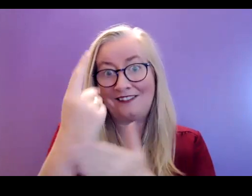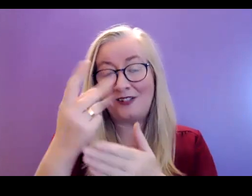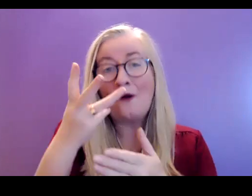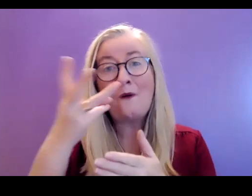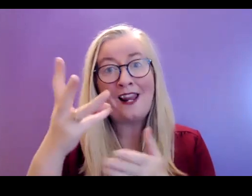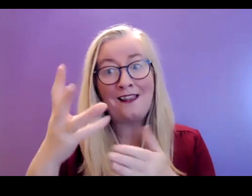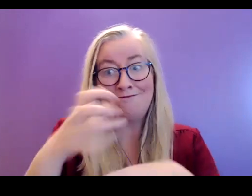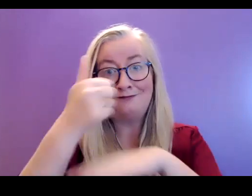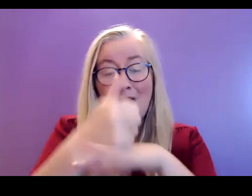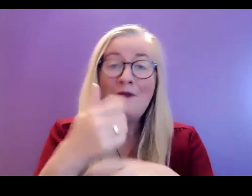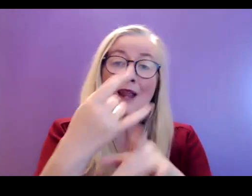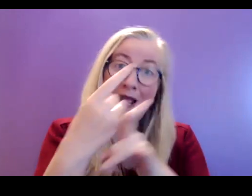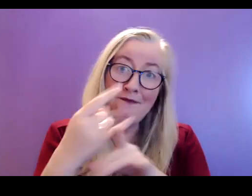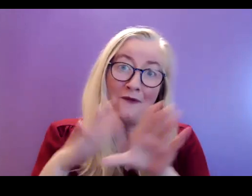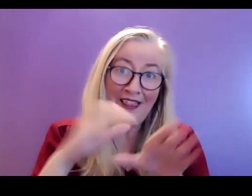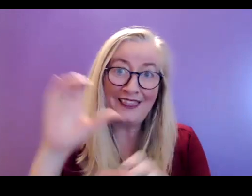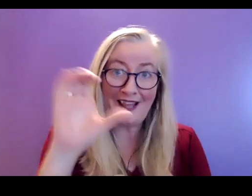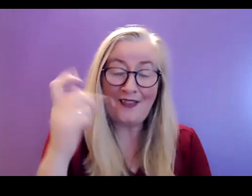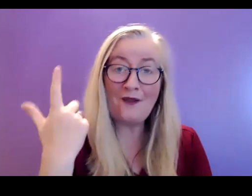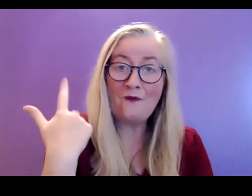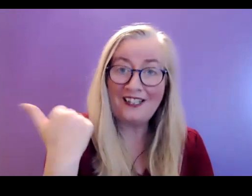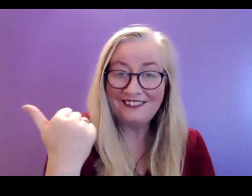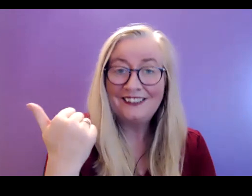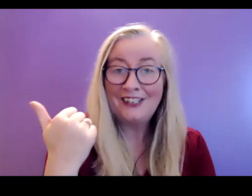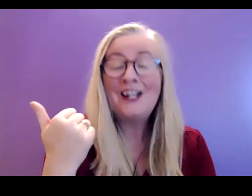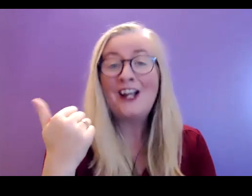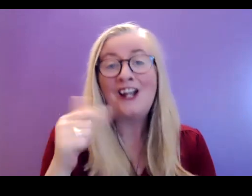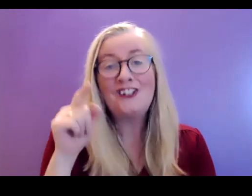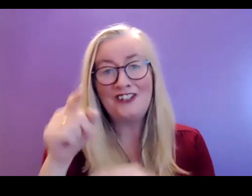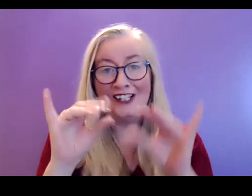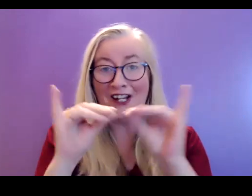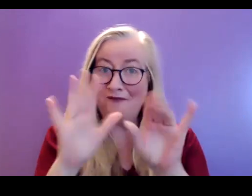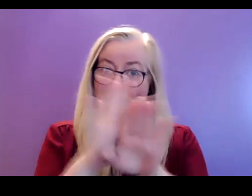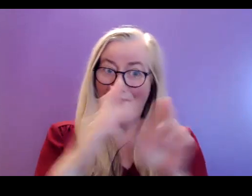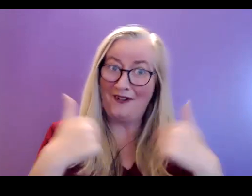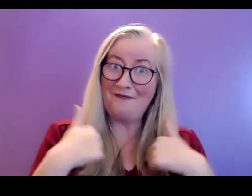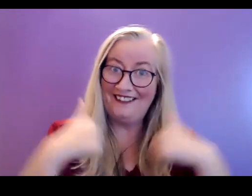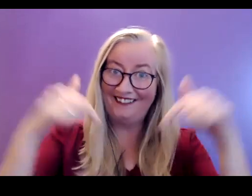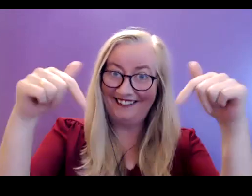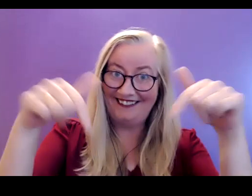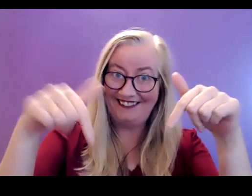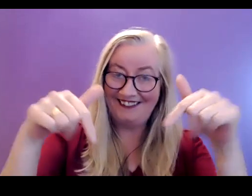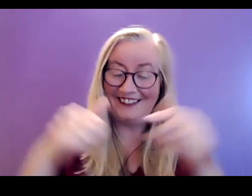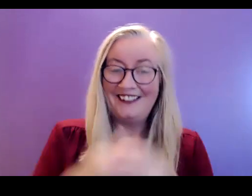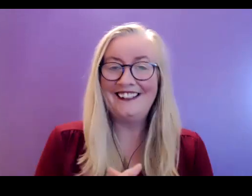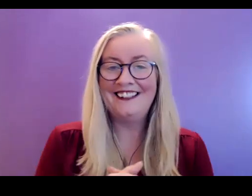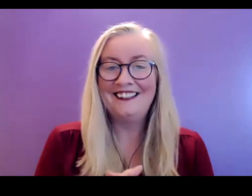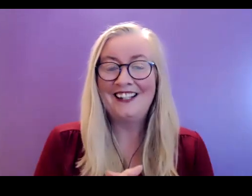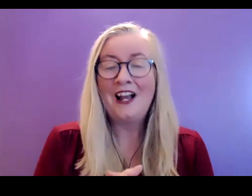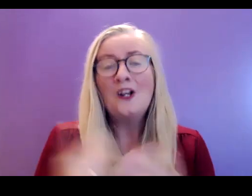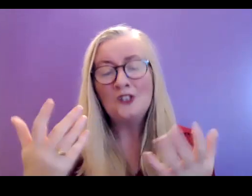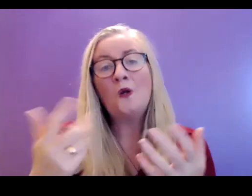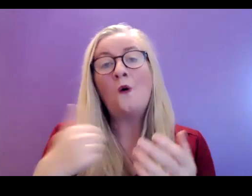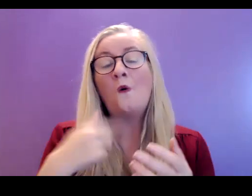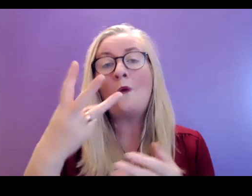with the help of Catherine White here, who is ably interpreting for me, we are